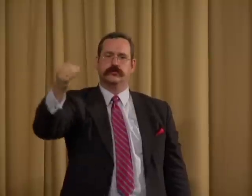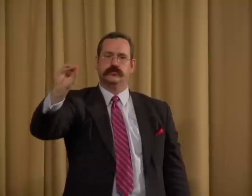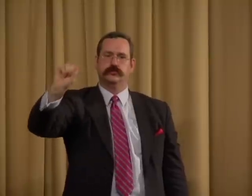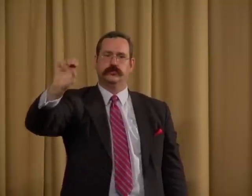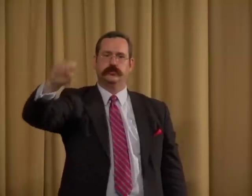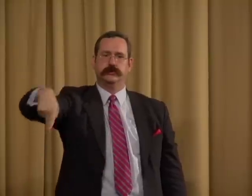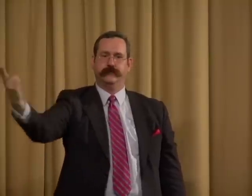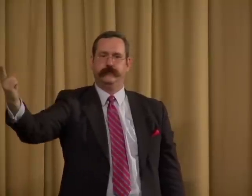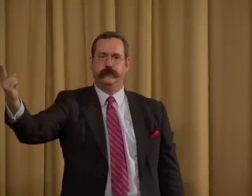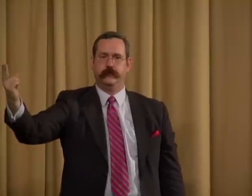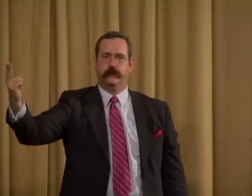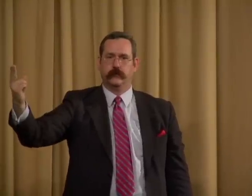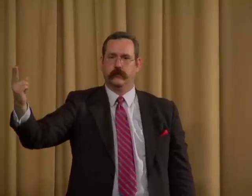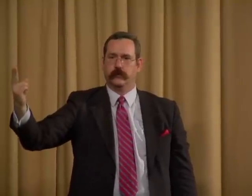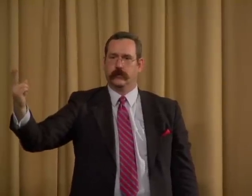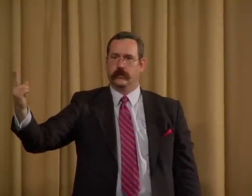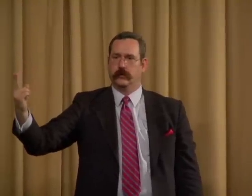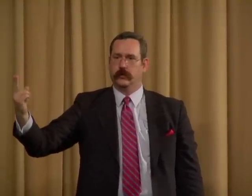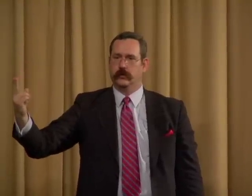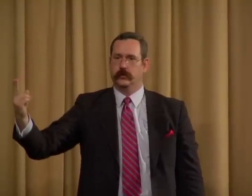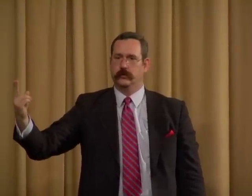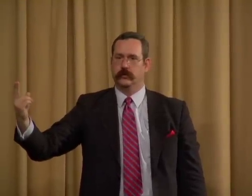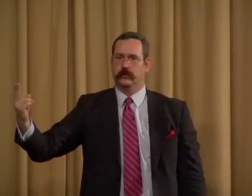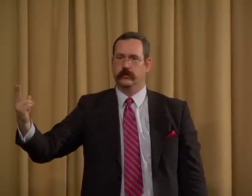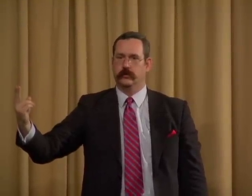pharaohs that did not know Joseph.